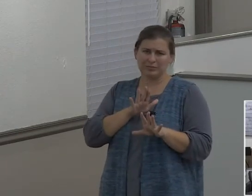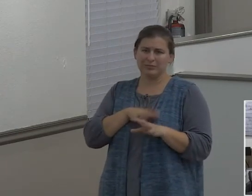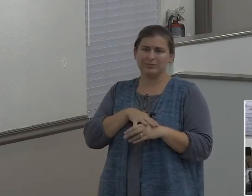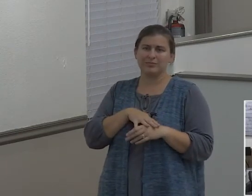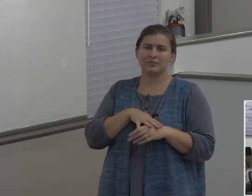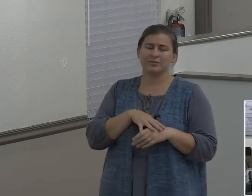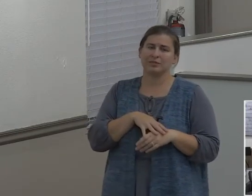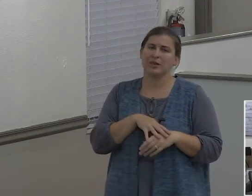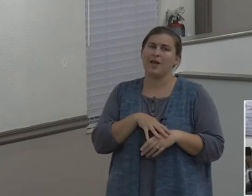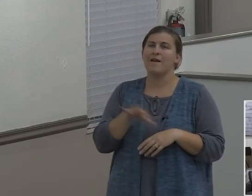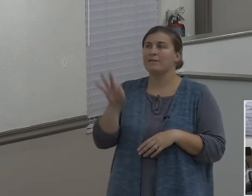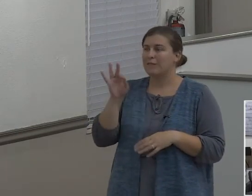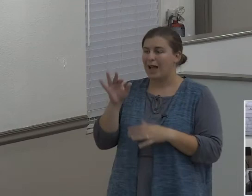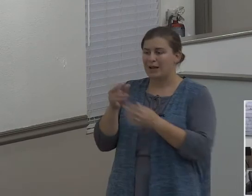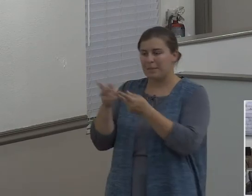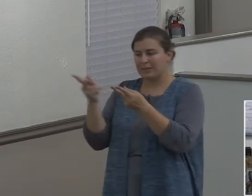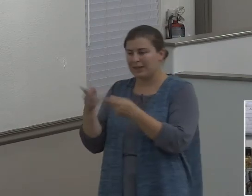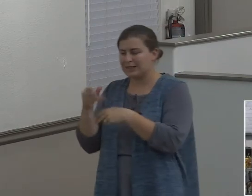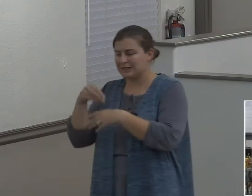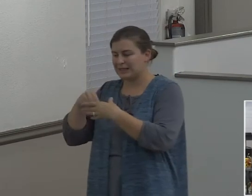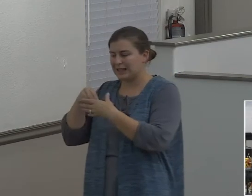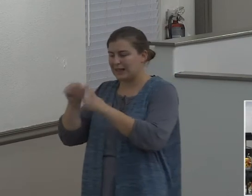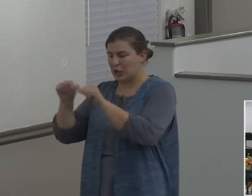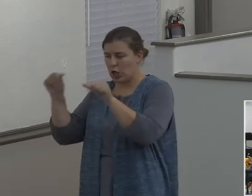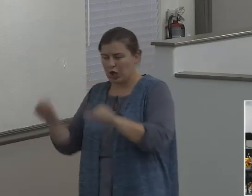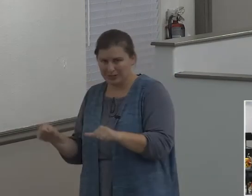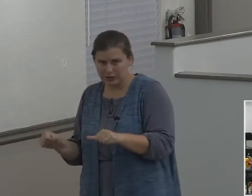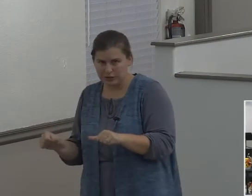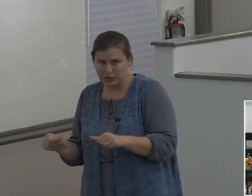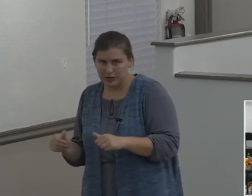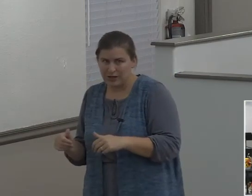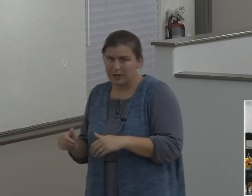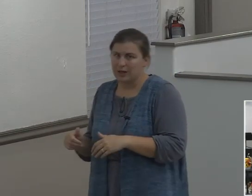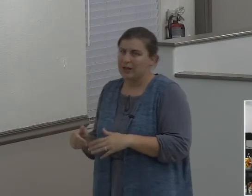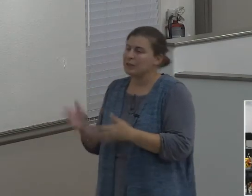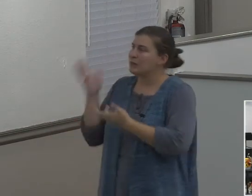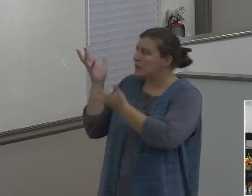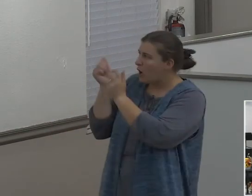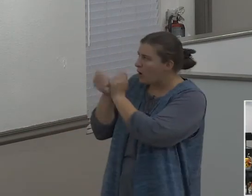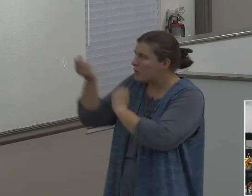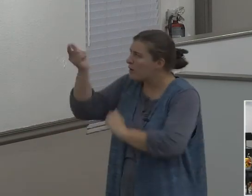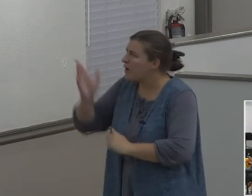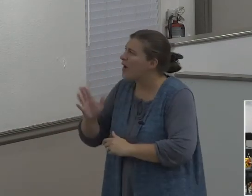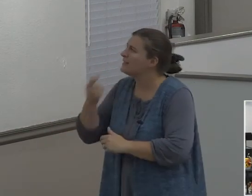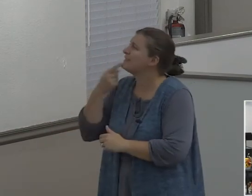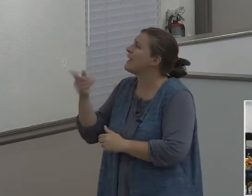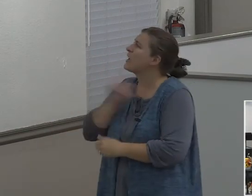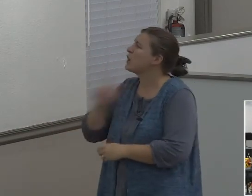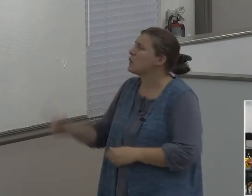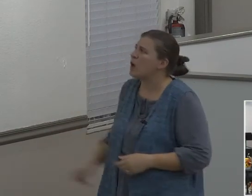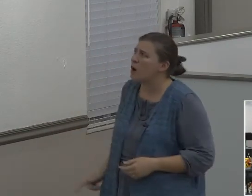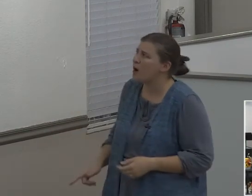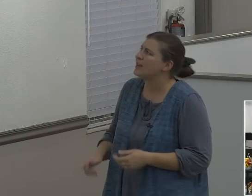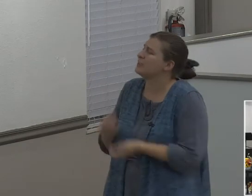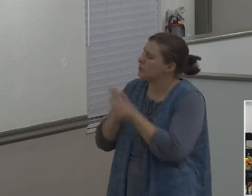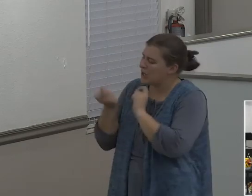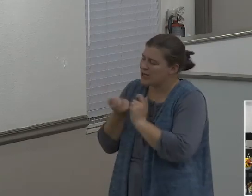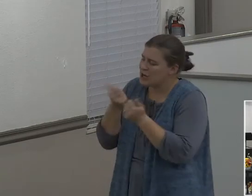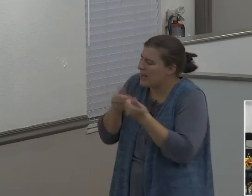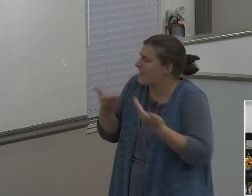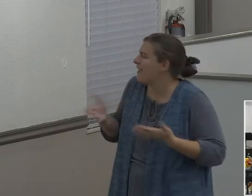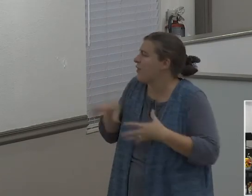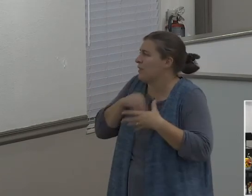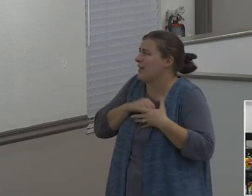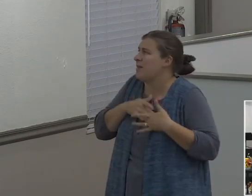for an affair show of the flesh. Get down here and mean business with God and say, Lord, I'm willing to let you change anything in my life you want to change.